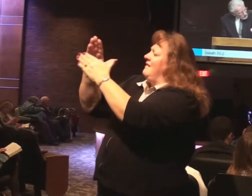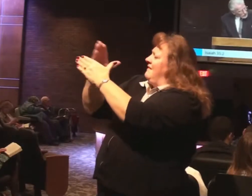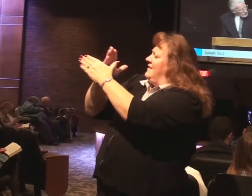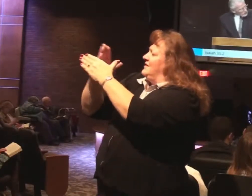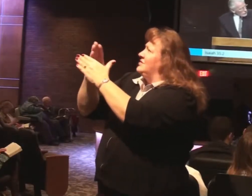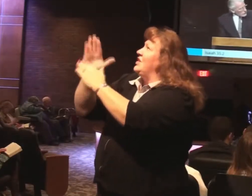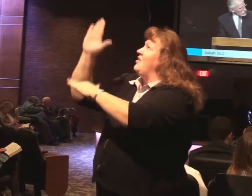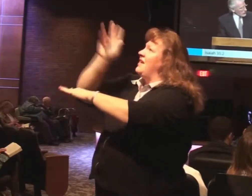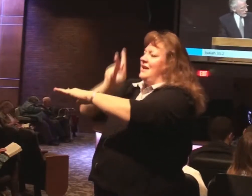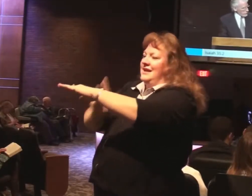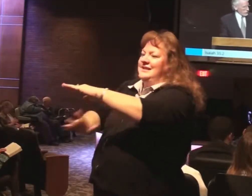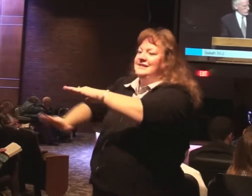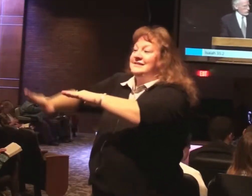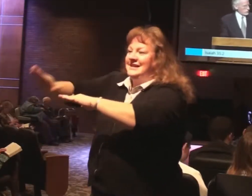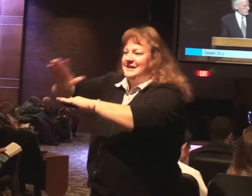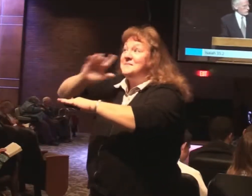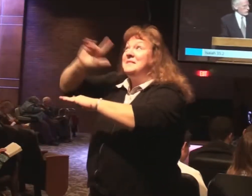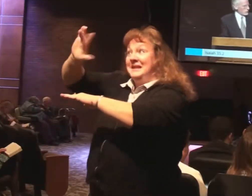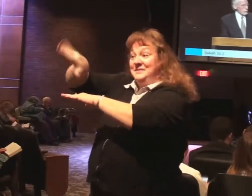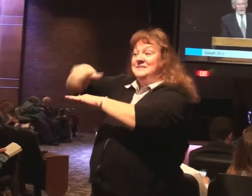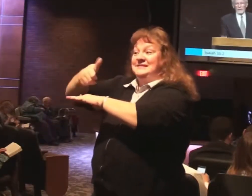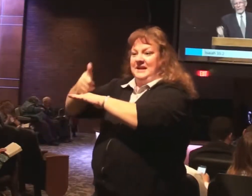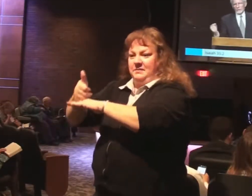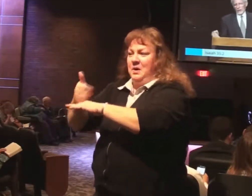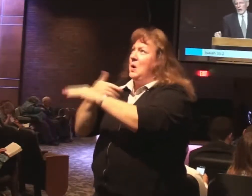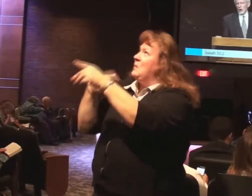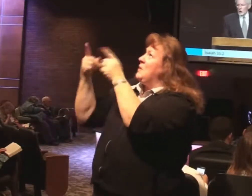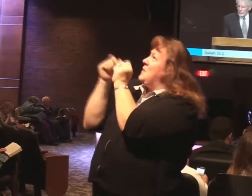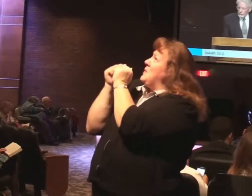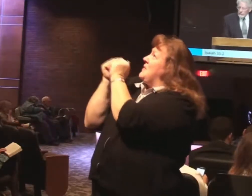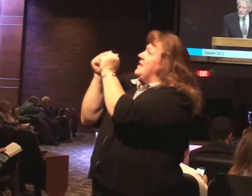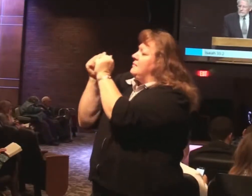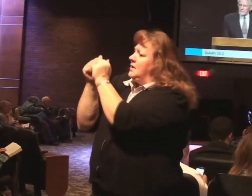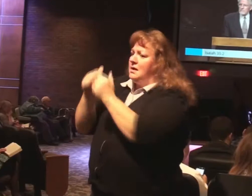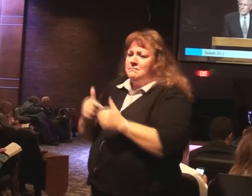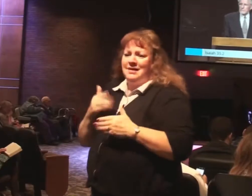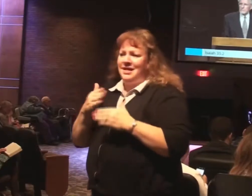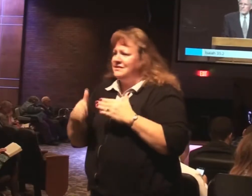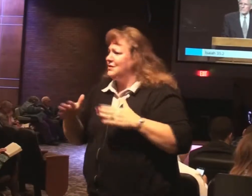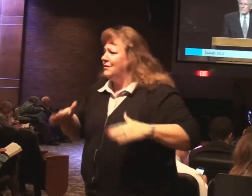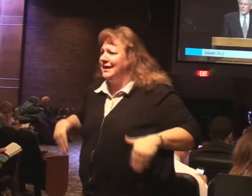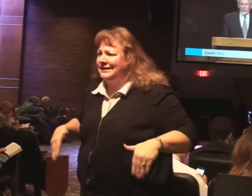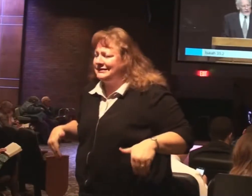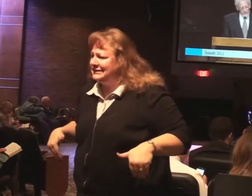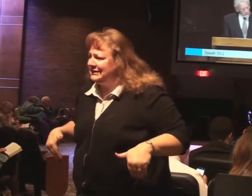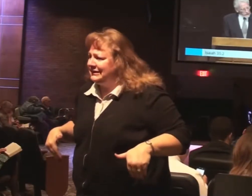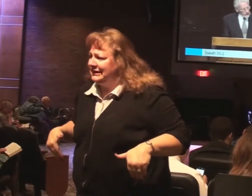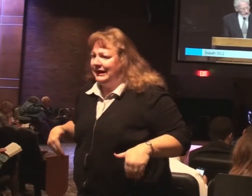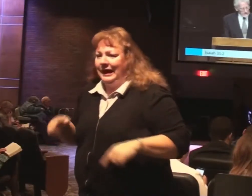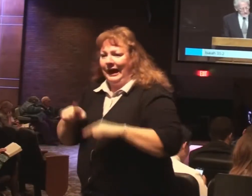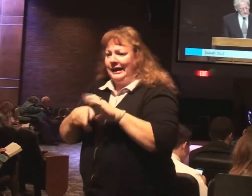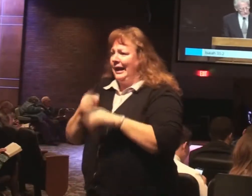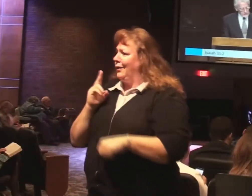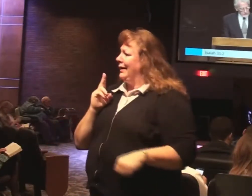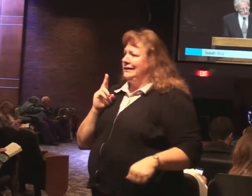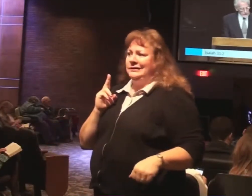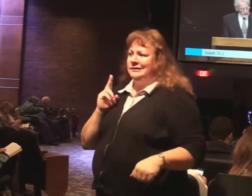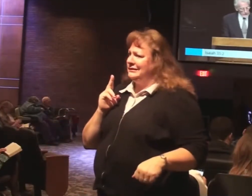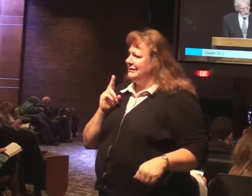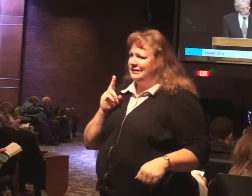that He will establish. The race is not over. You can't quit yet. So